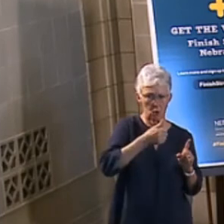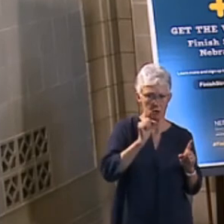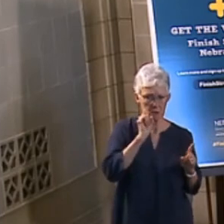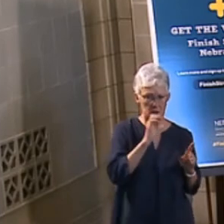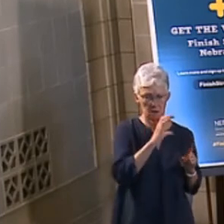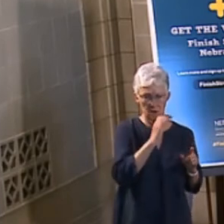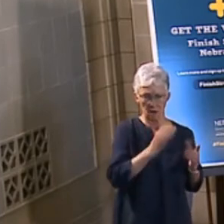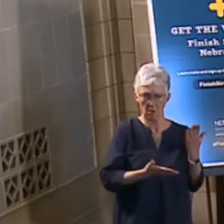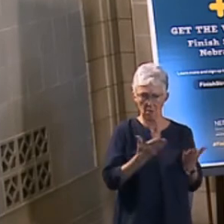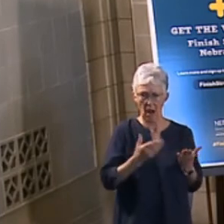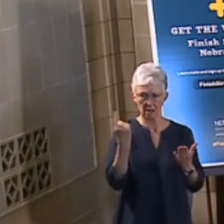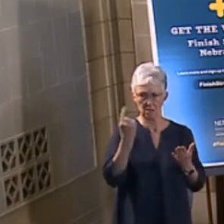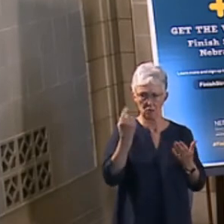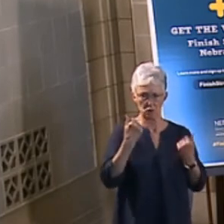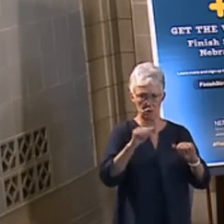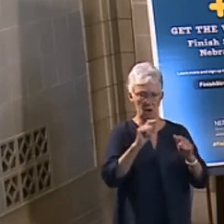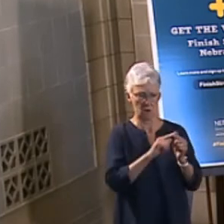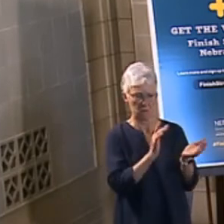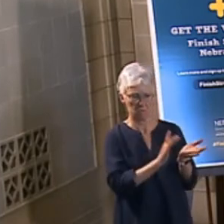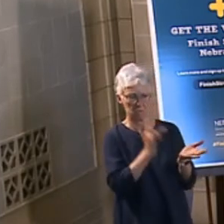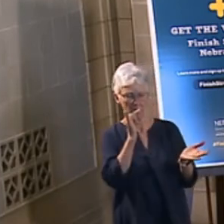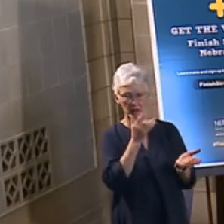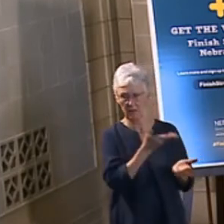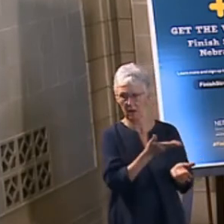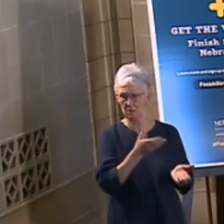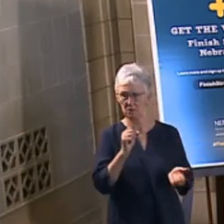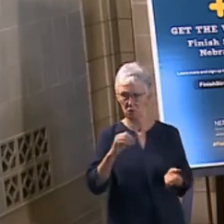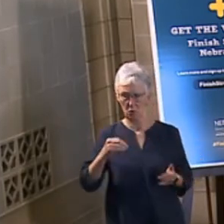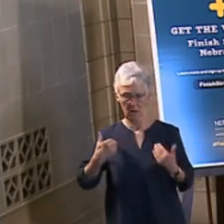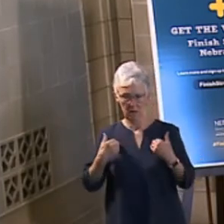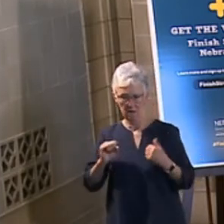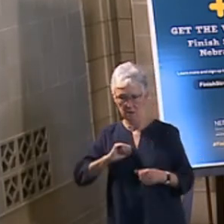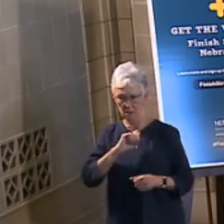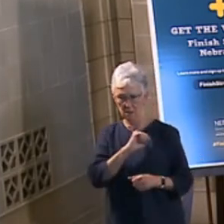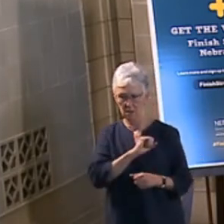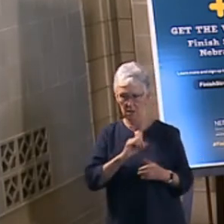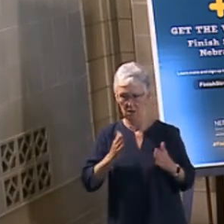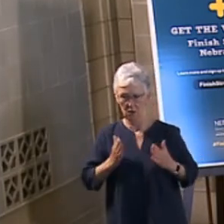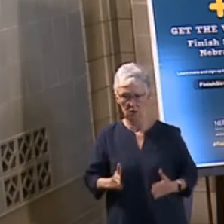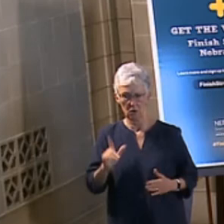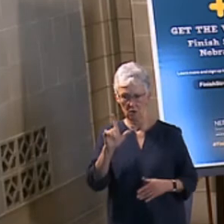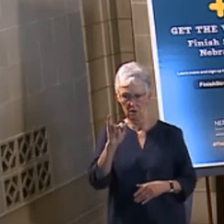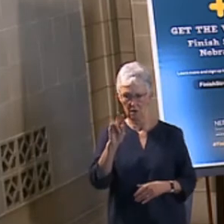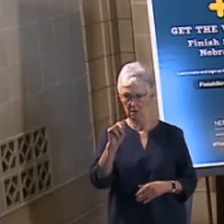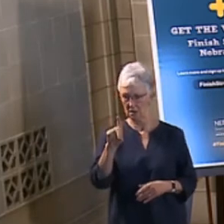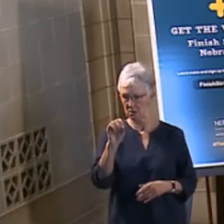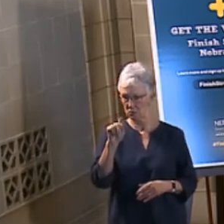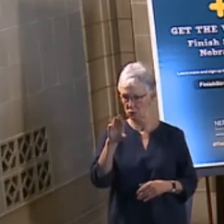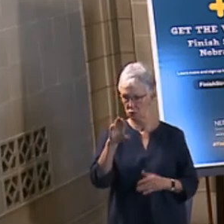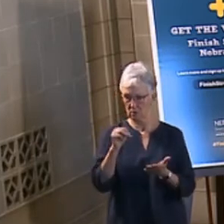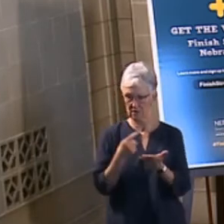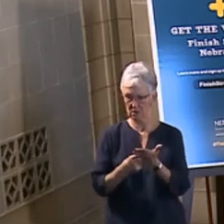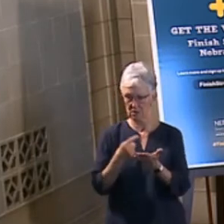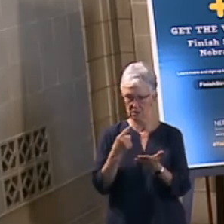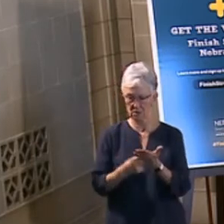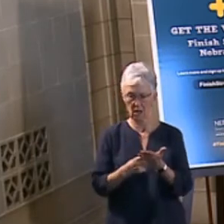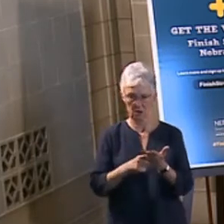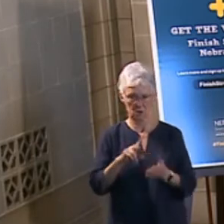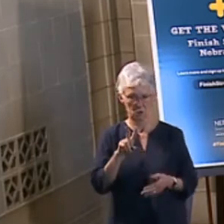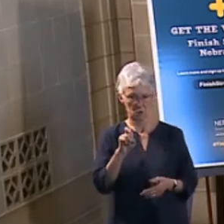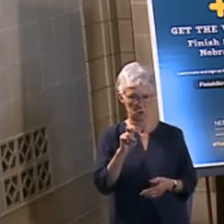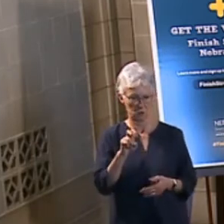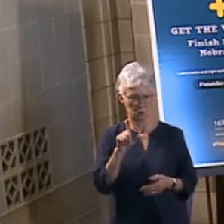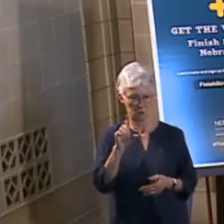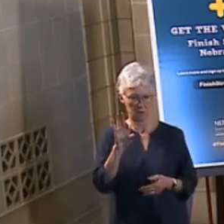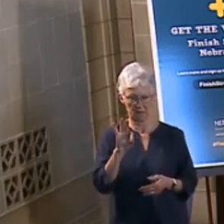and so forth. So, we're very pleased to have Senator Lindstrom here to talk about LB 297, as well as Kelly Lammers, who is the